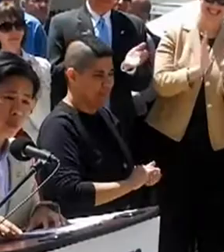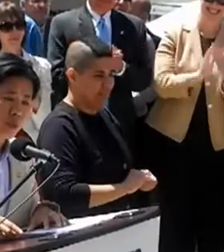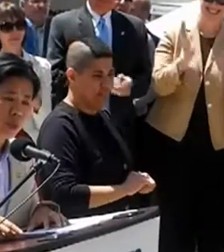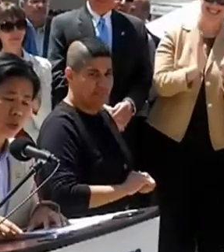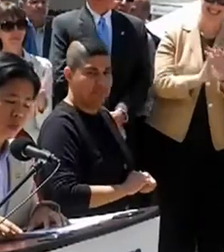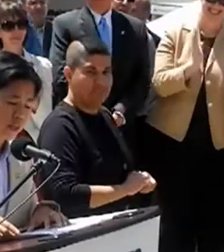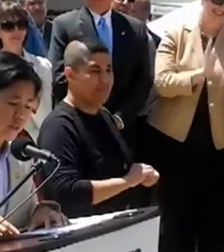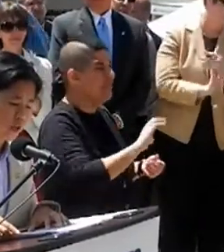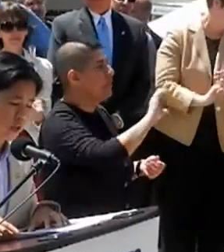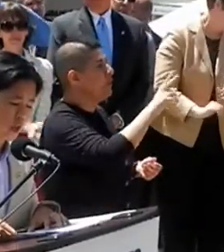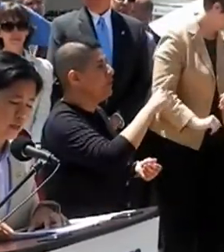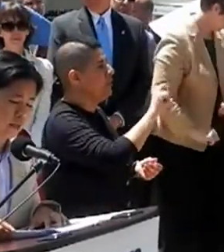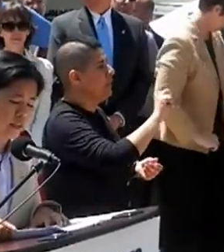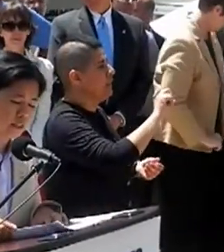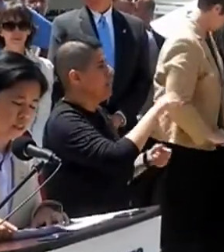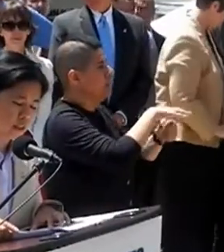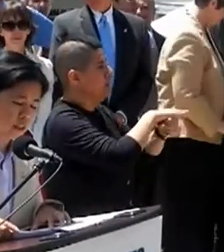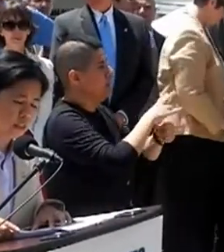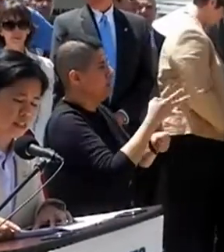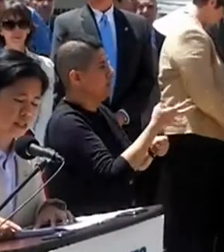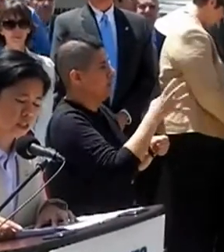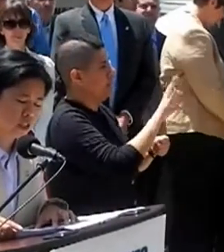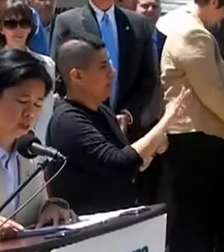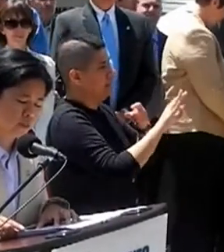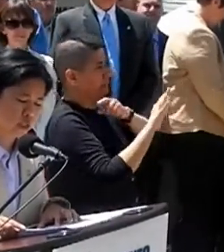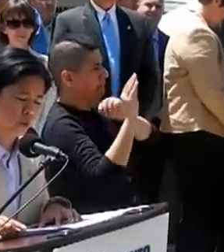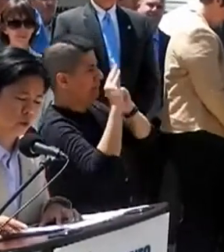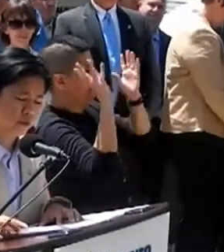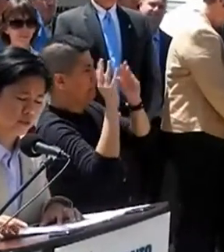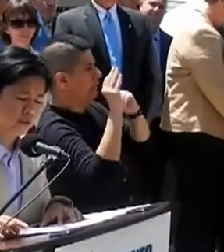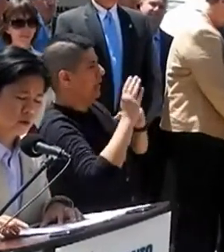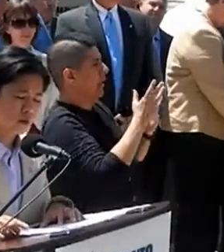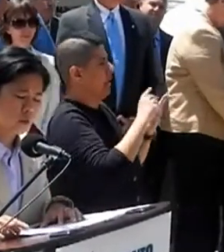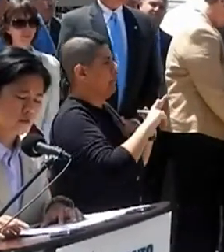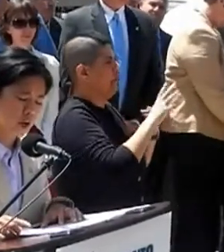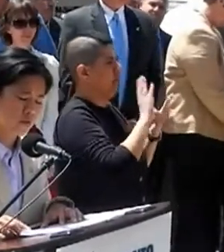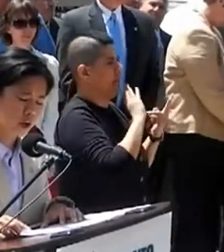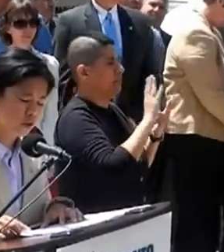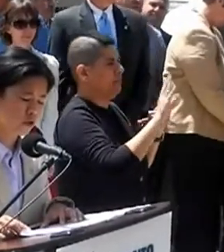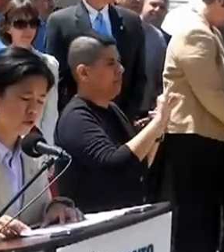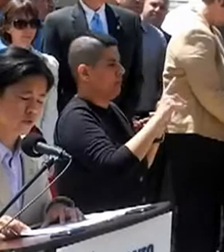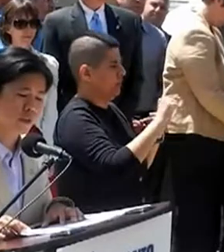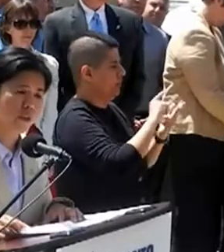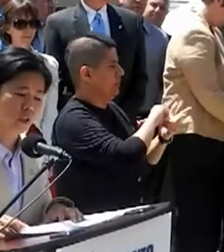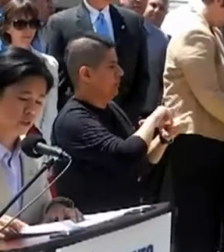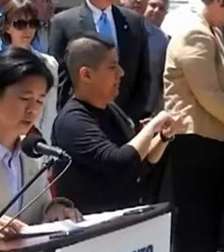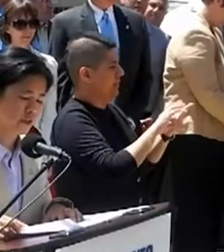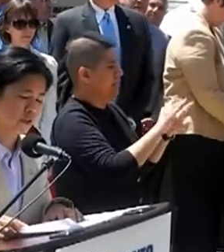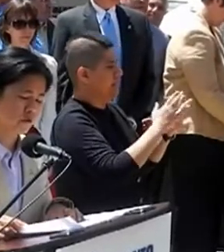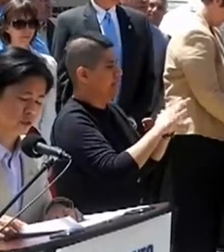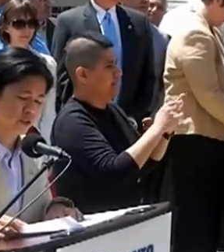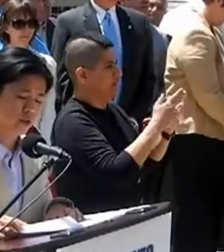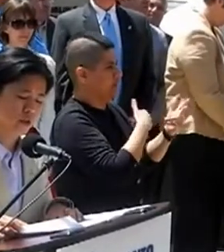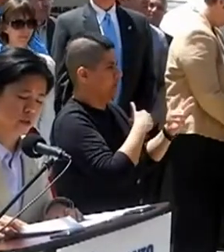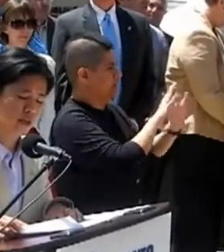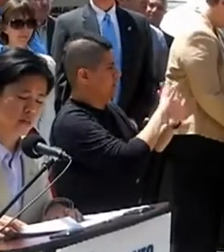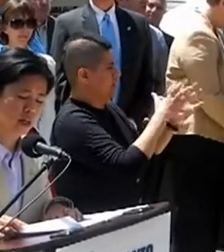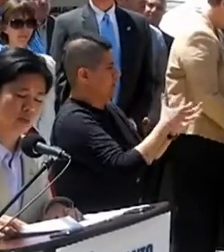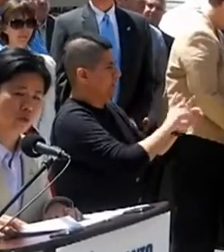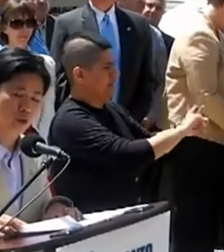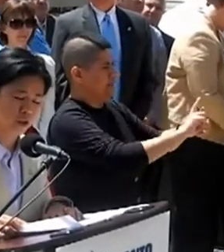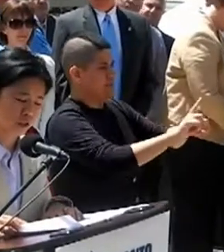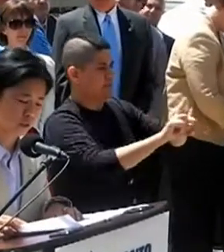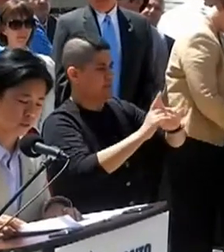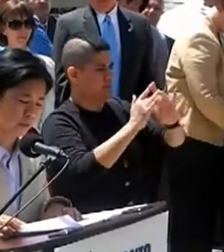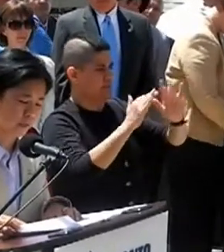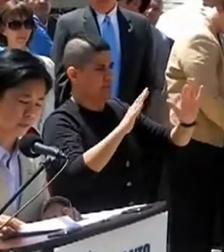CUPI Local 79 at the City TCHC in Bridgepoint provide valued services across our diverse communities that